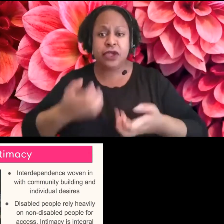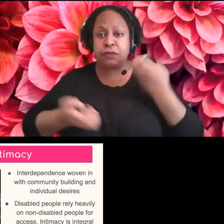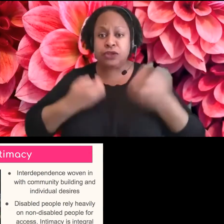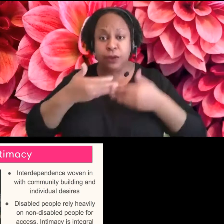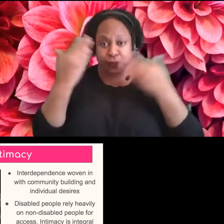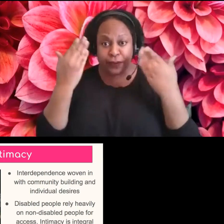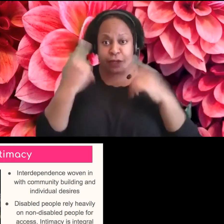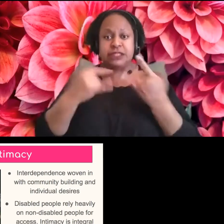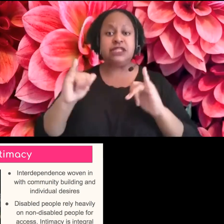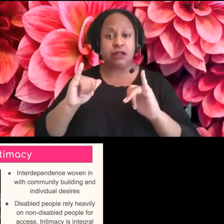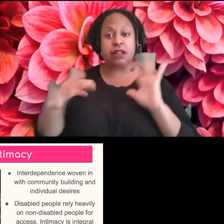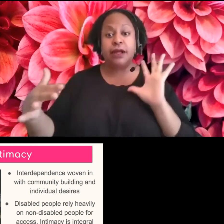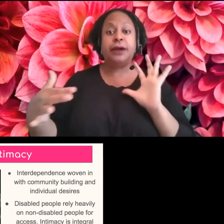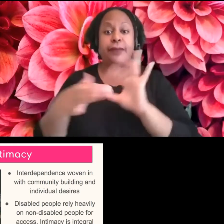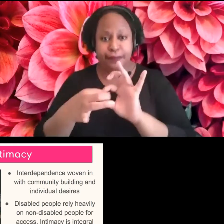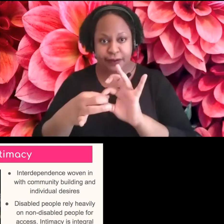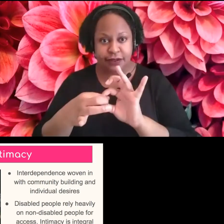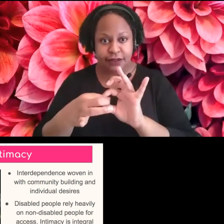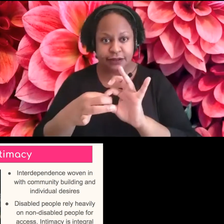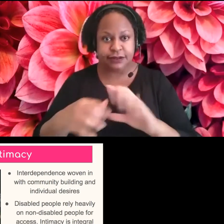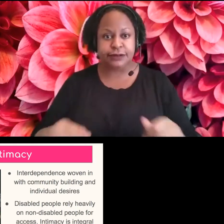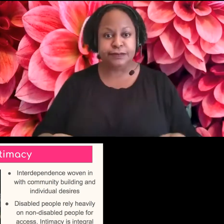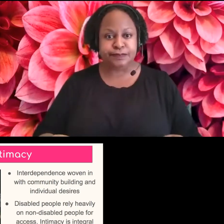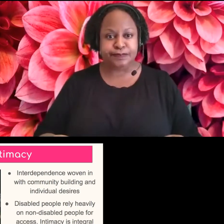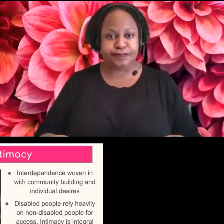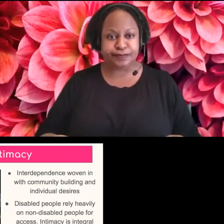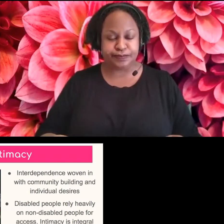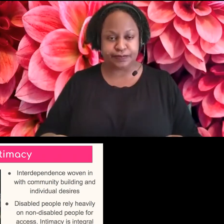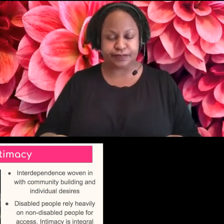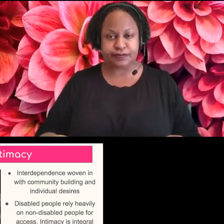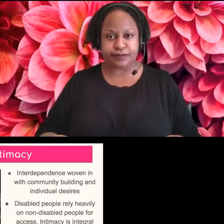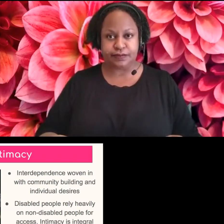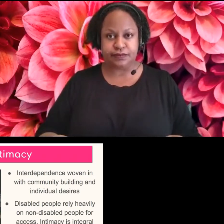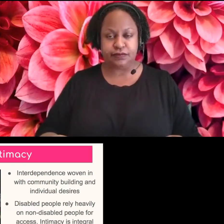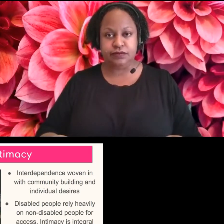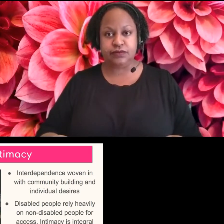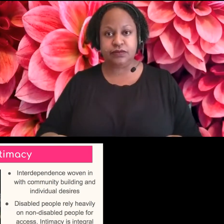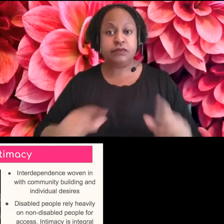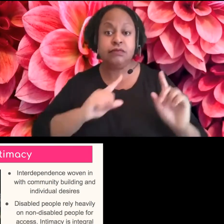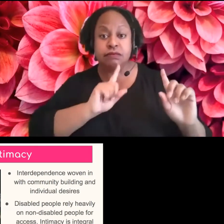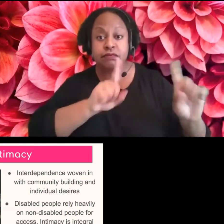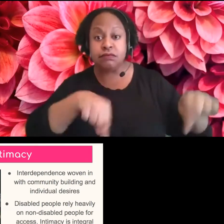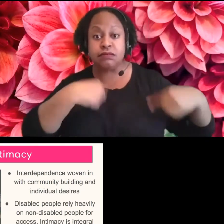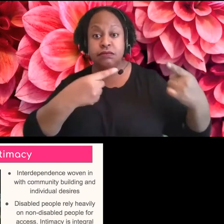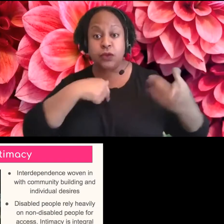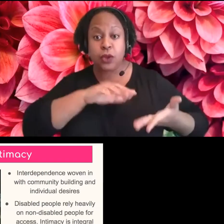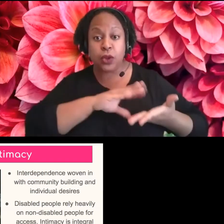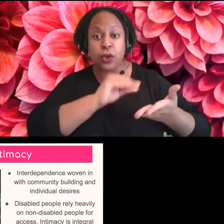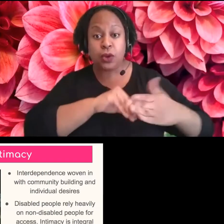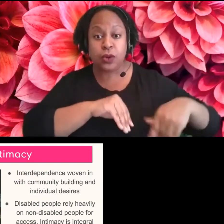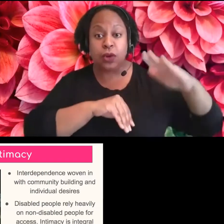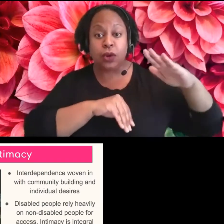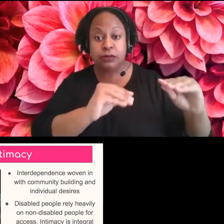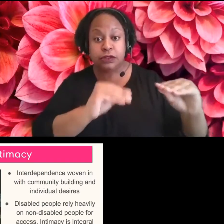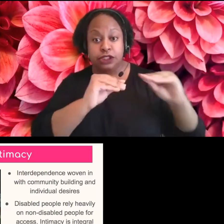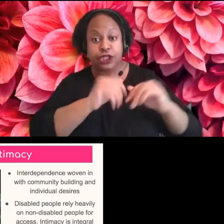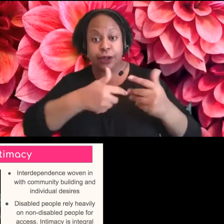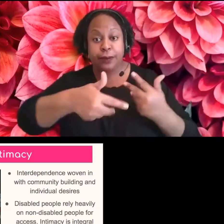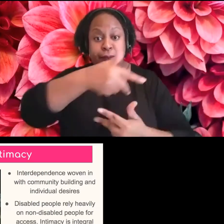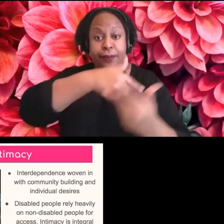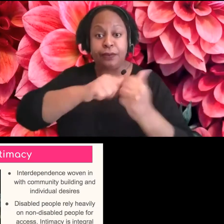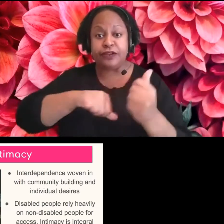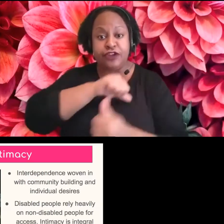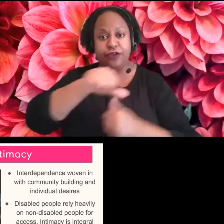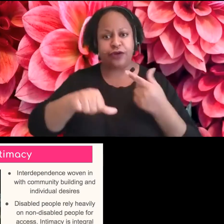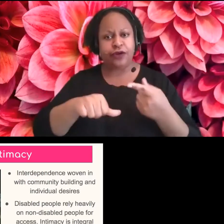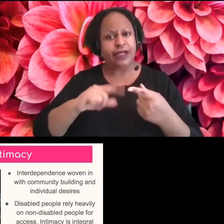questions the political vessel that we sit in. It goes against what we're taught and how we're taught to relate to each other. Um,